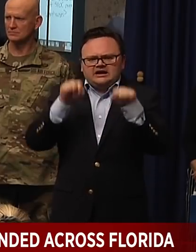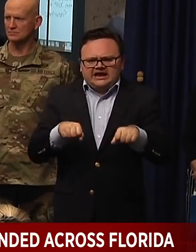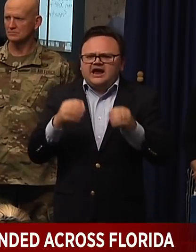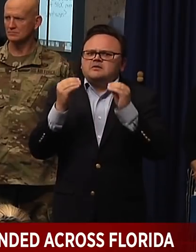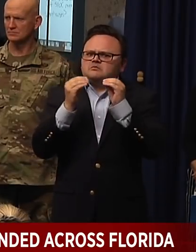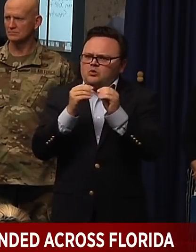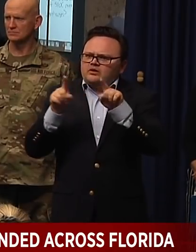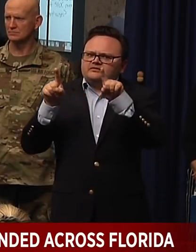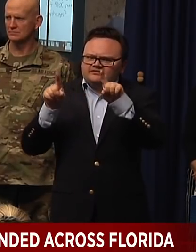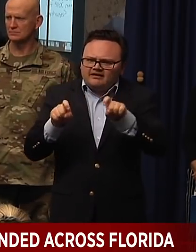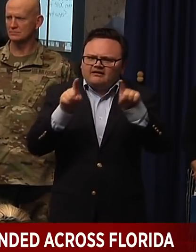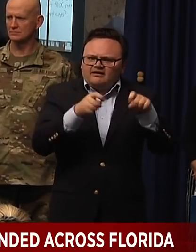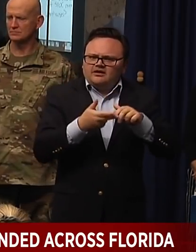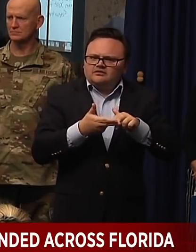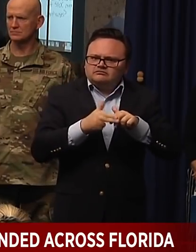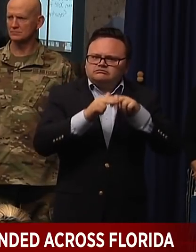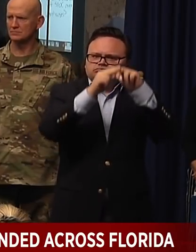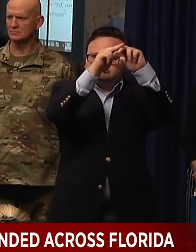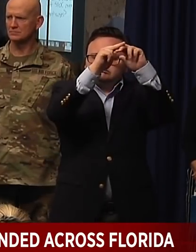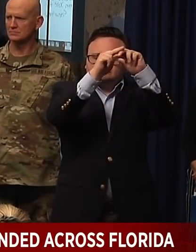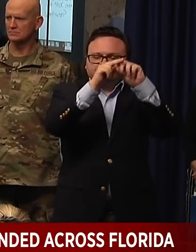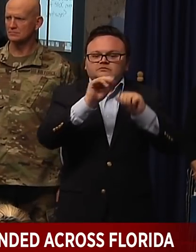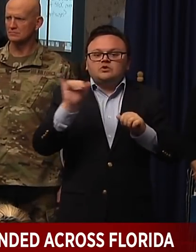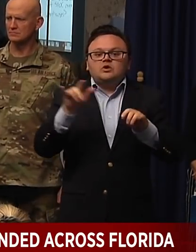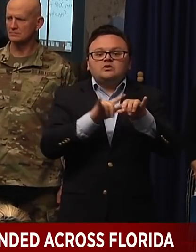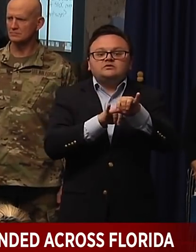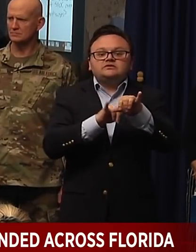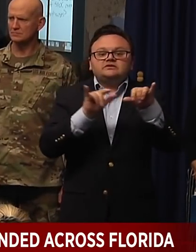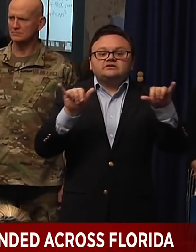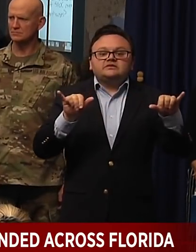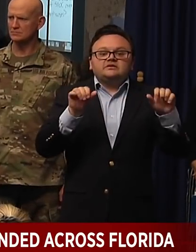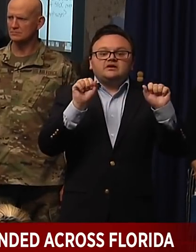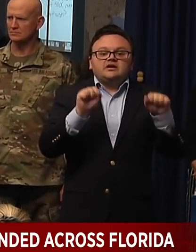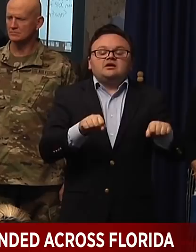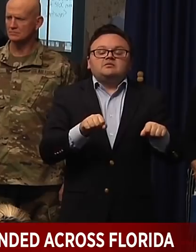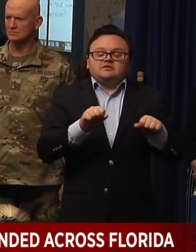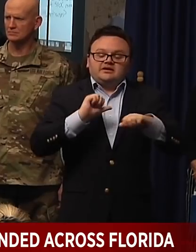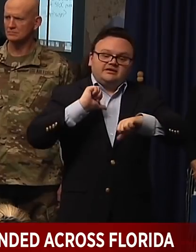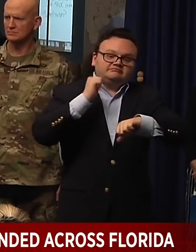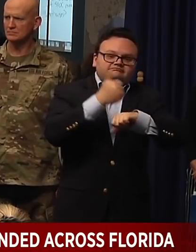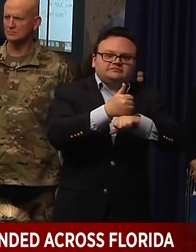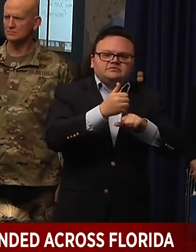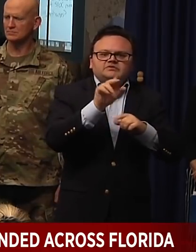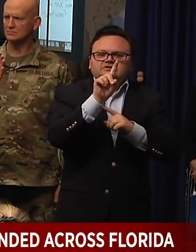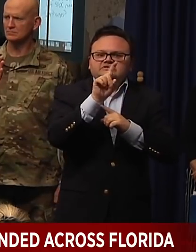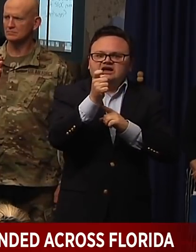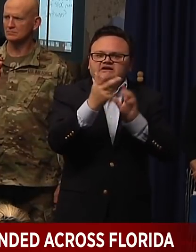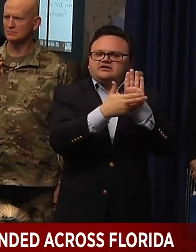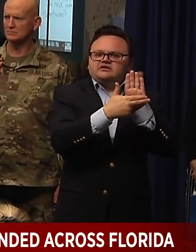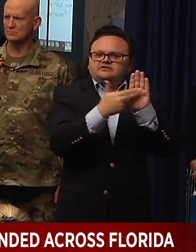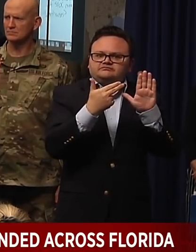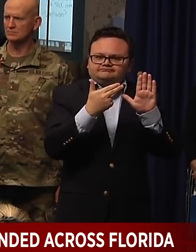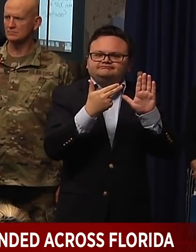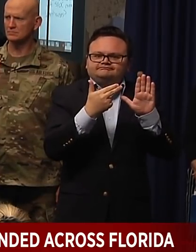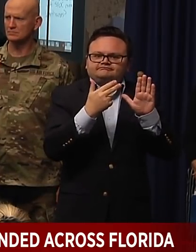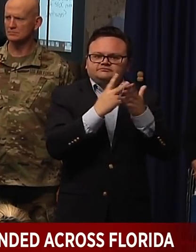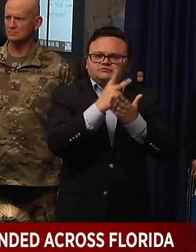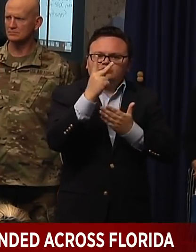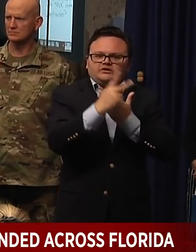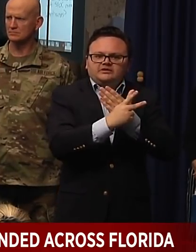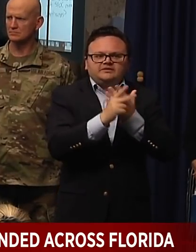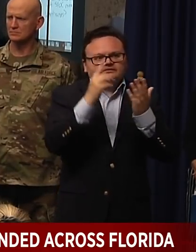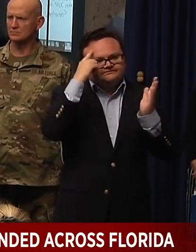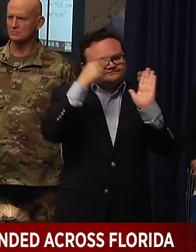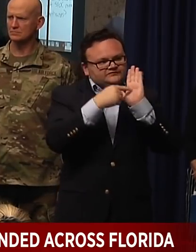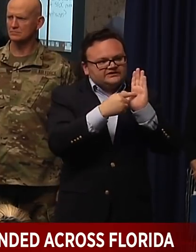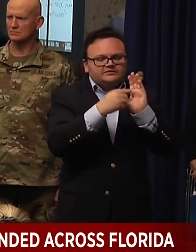diagnostic sentinel programs where we just want, hey, if you're age 25 to 35